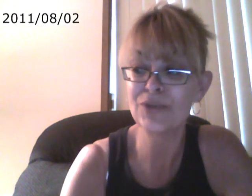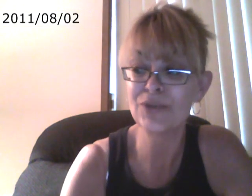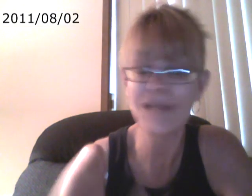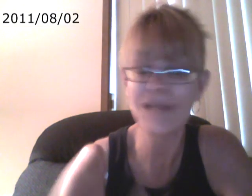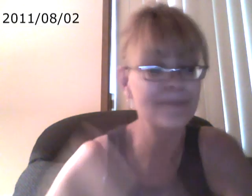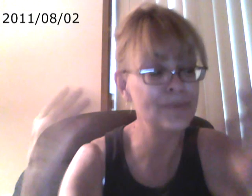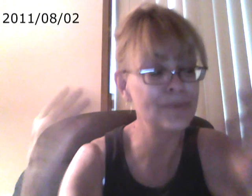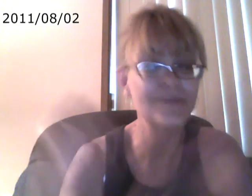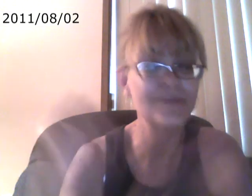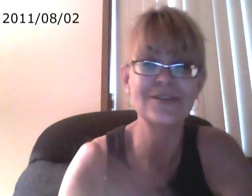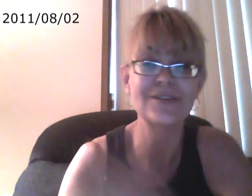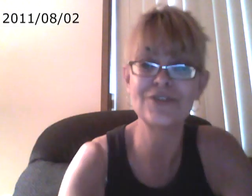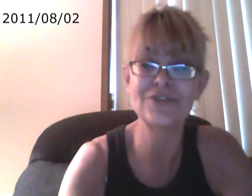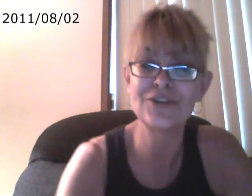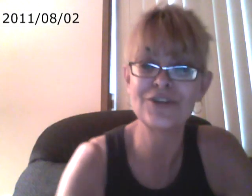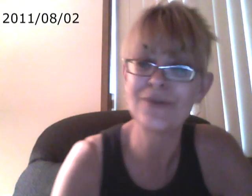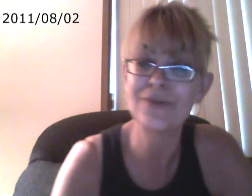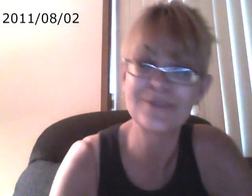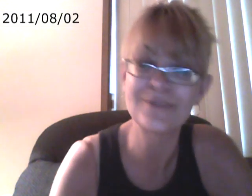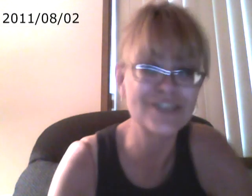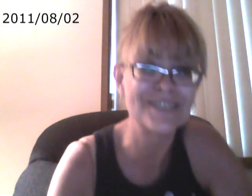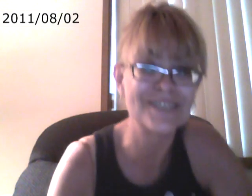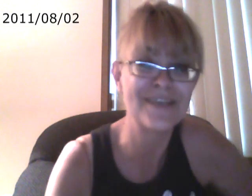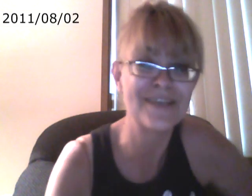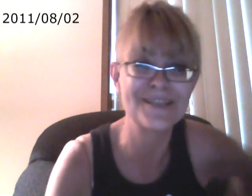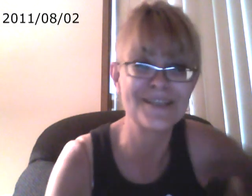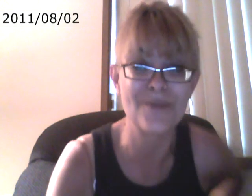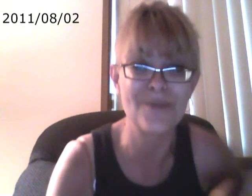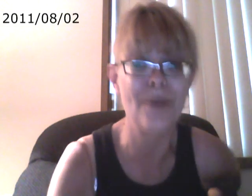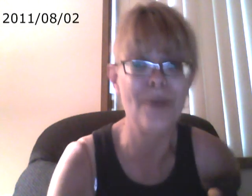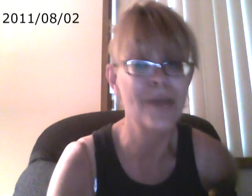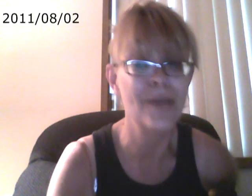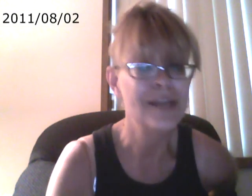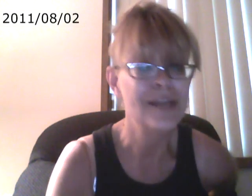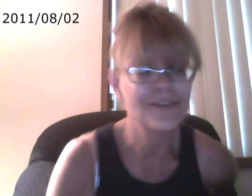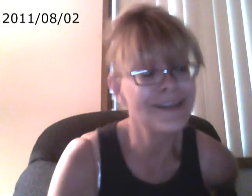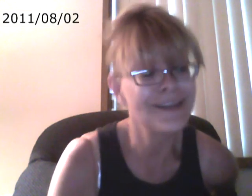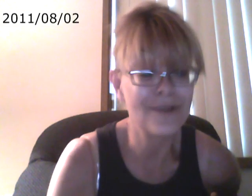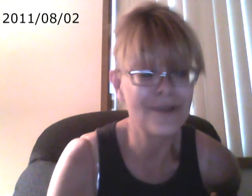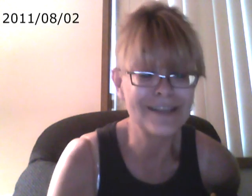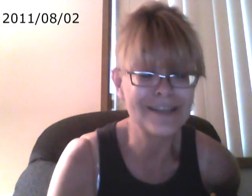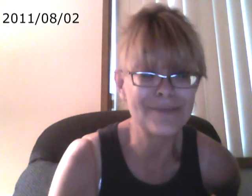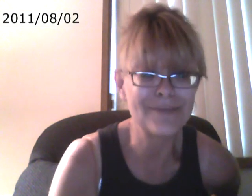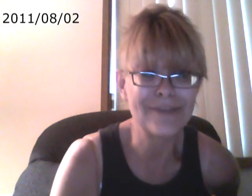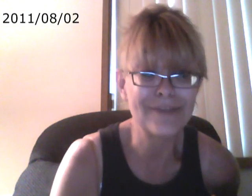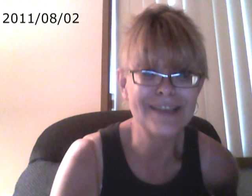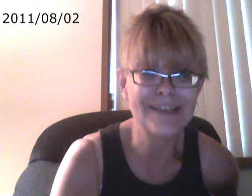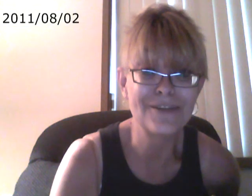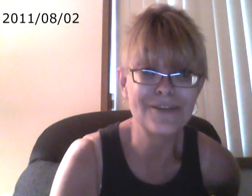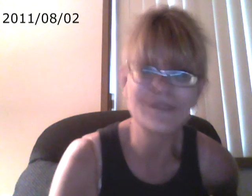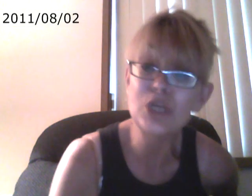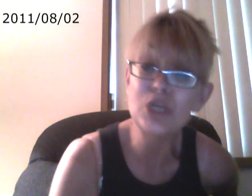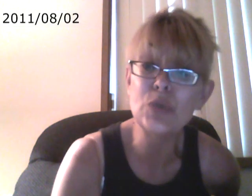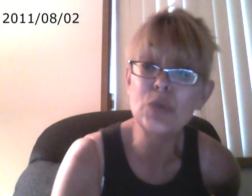up, poof, the solution showed up just as fast as the problem. So that's how it got done pretty fast. So it's pretty cool.